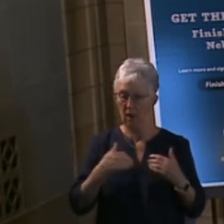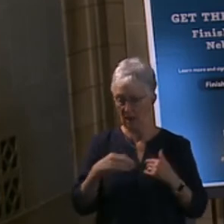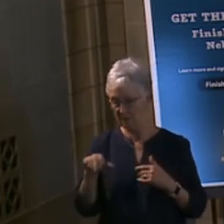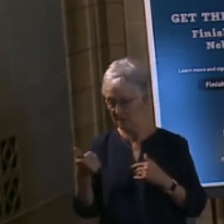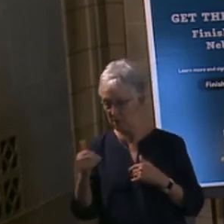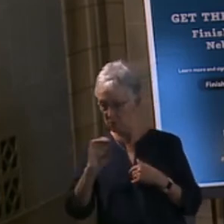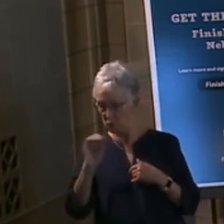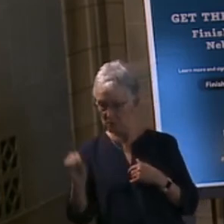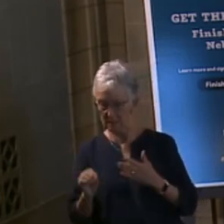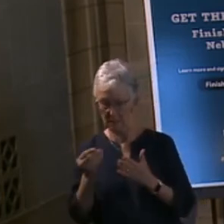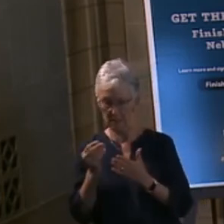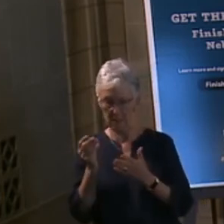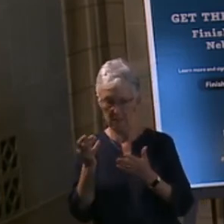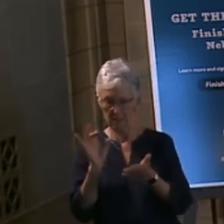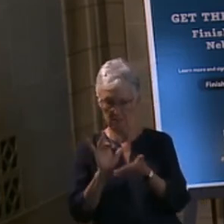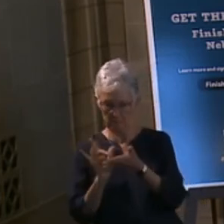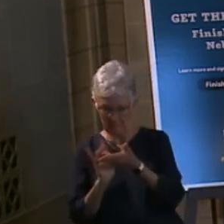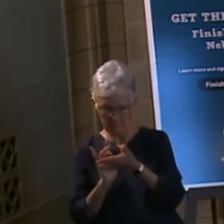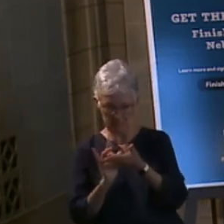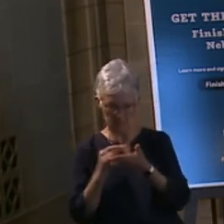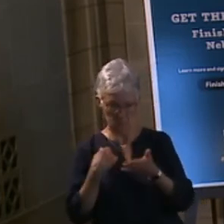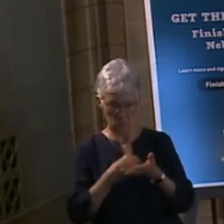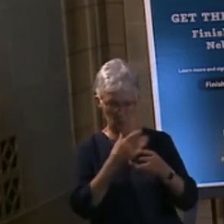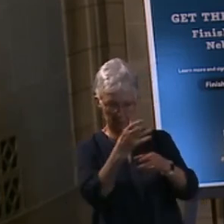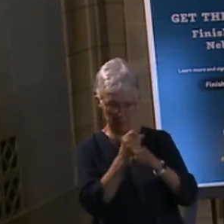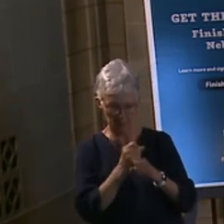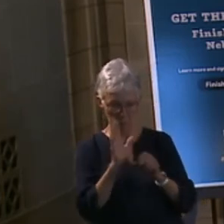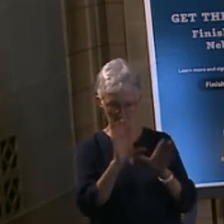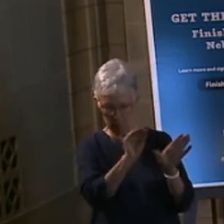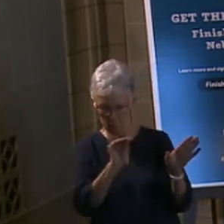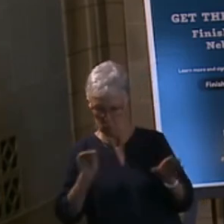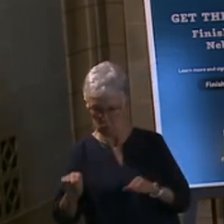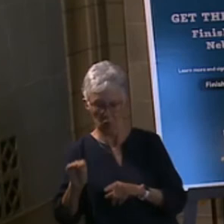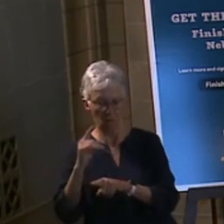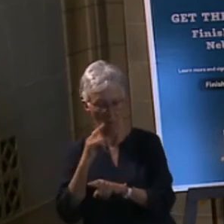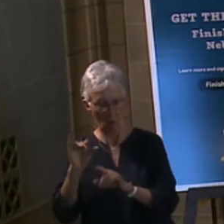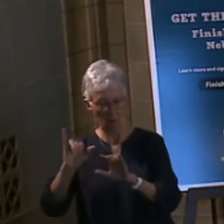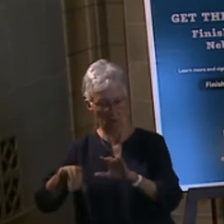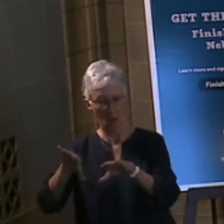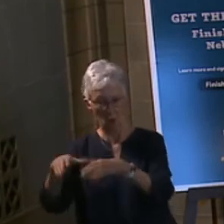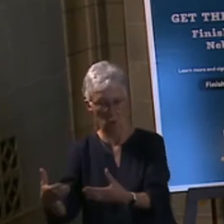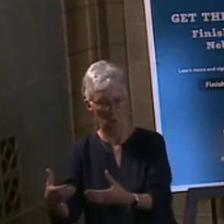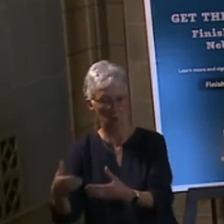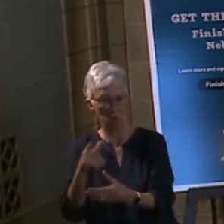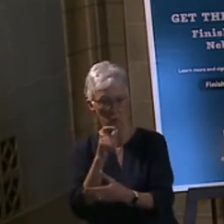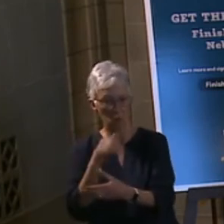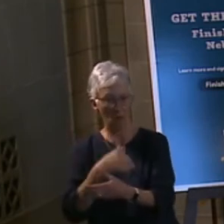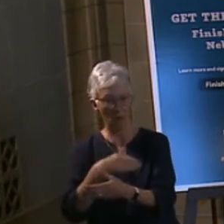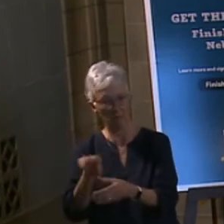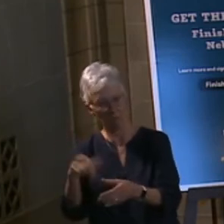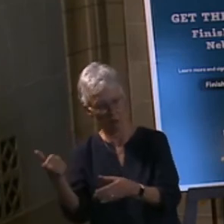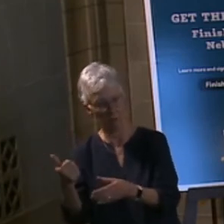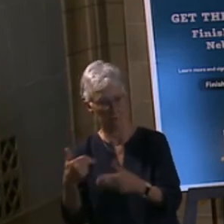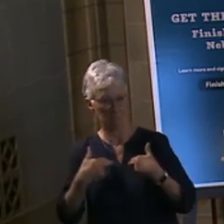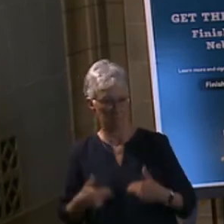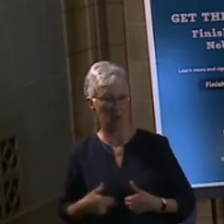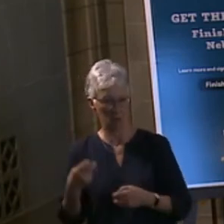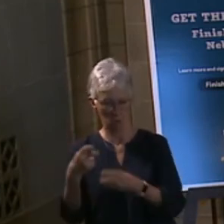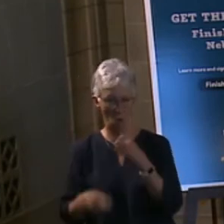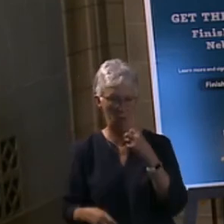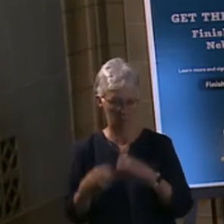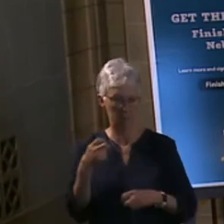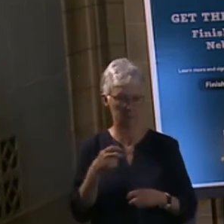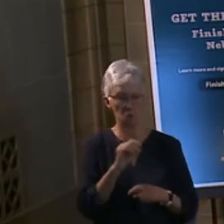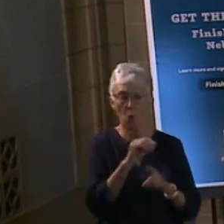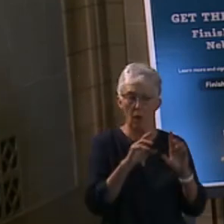5th, the health departments will be expanding that age category as they see fit within their given health department. So,